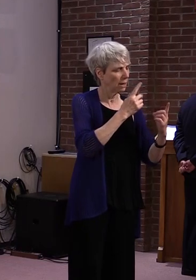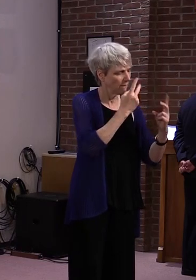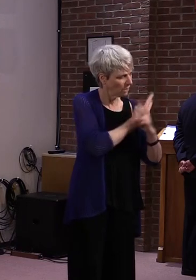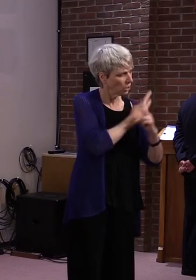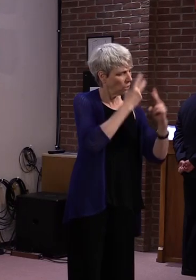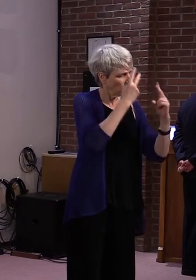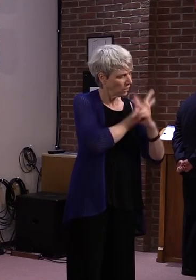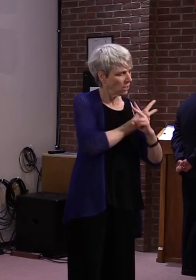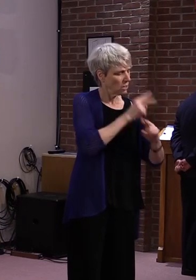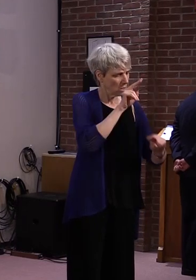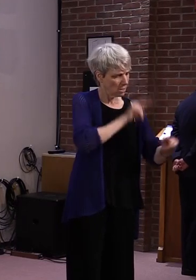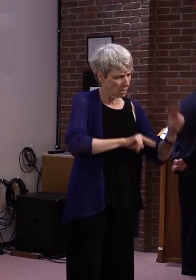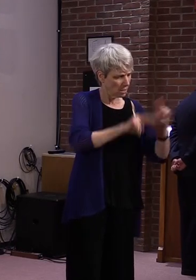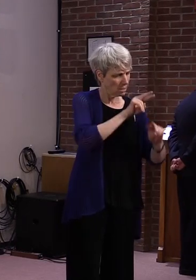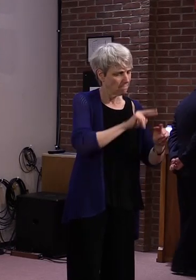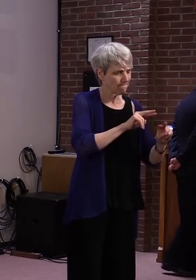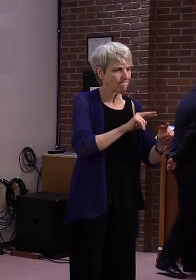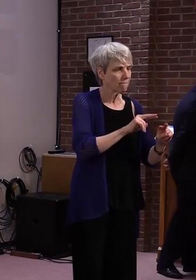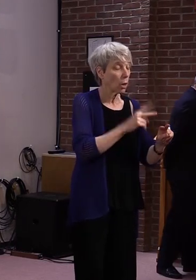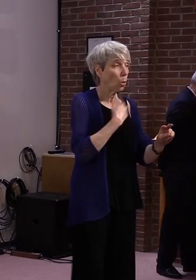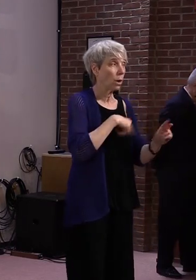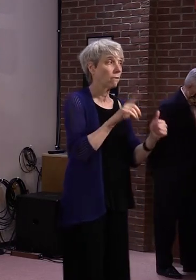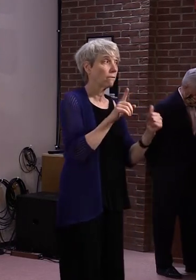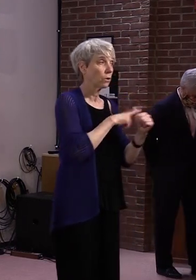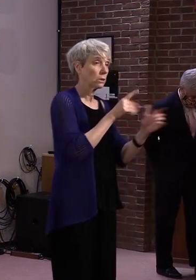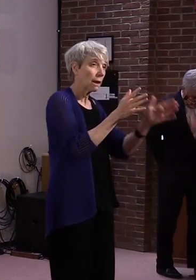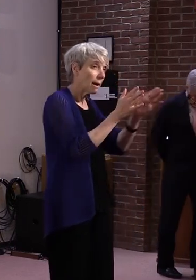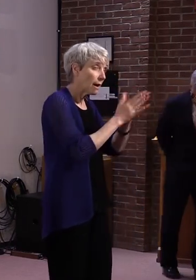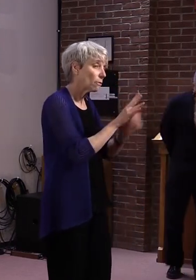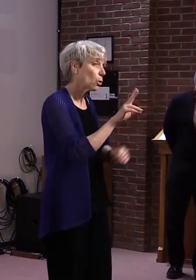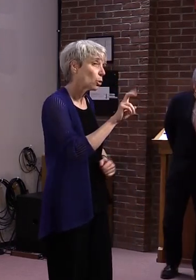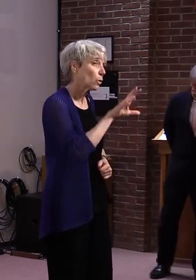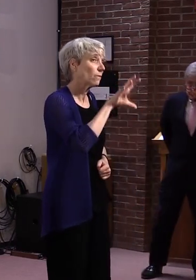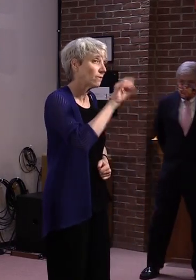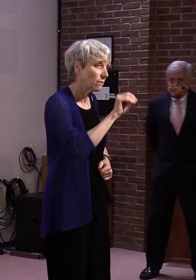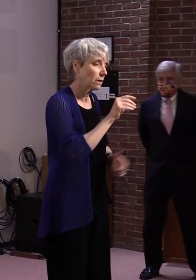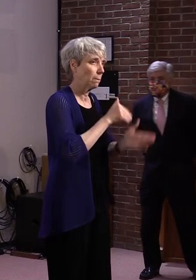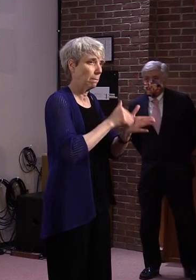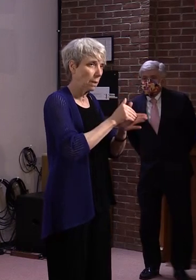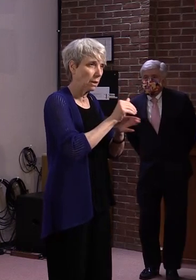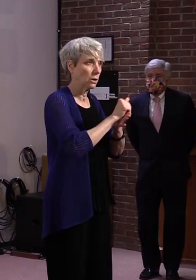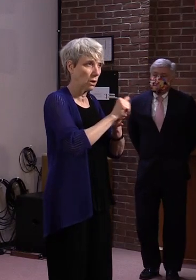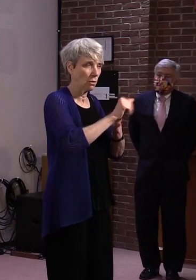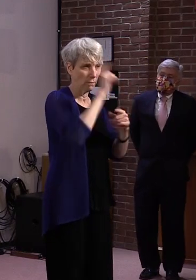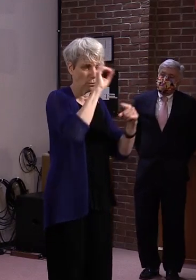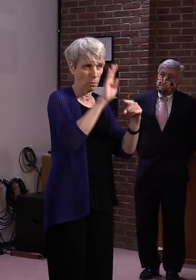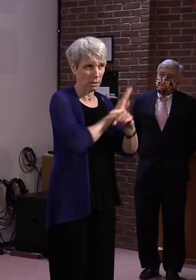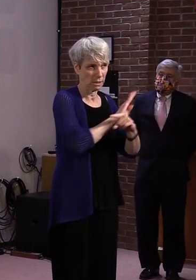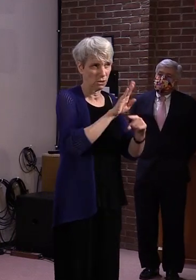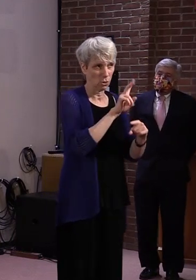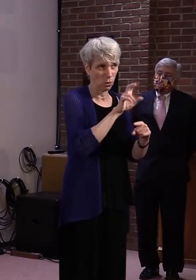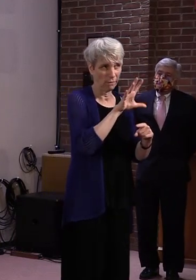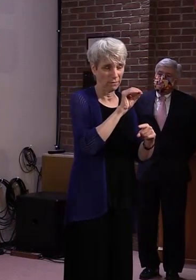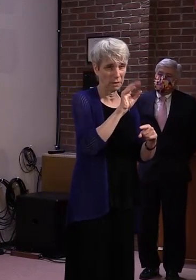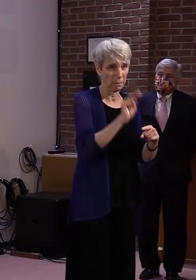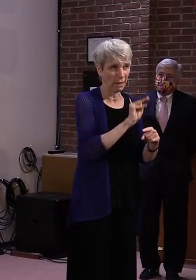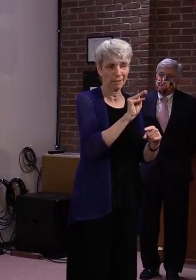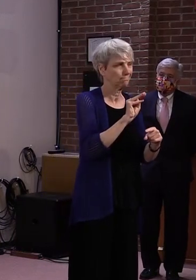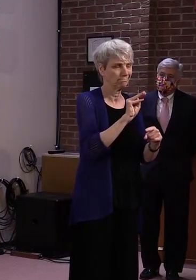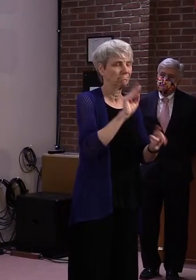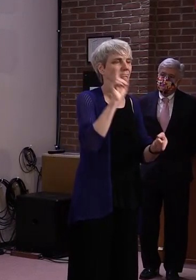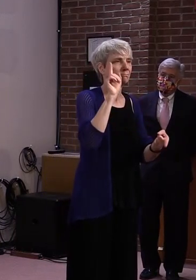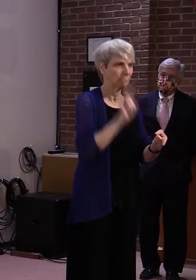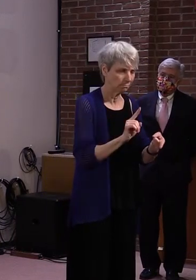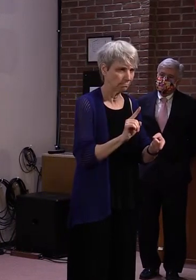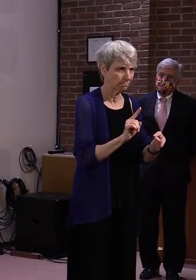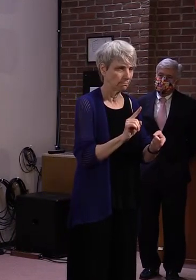we had originally asked for about $250 million worth of financial assistance. So we're working with a lesser number.